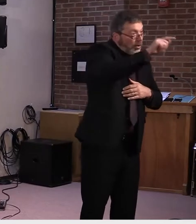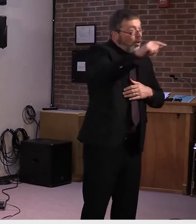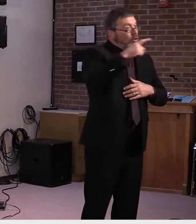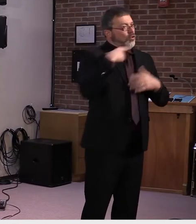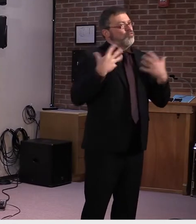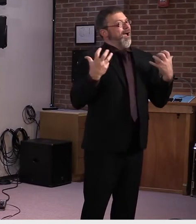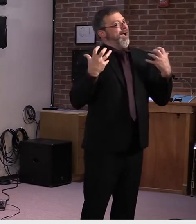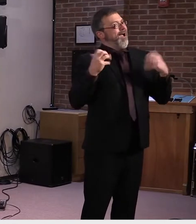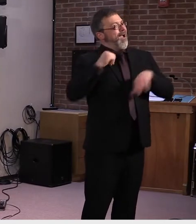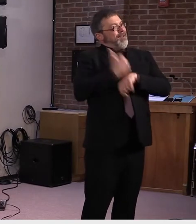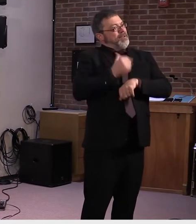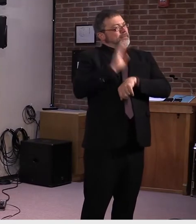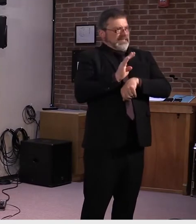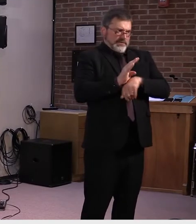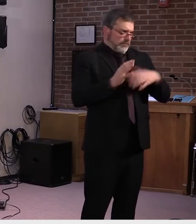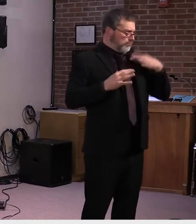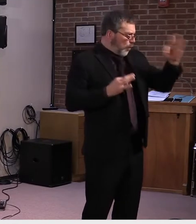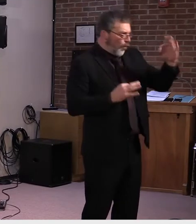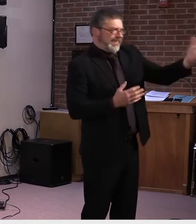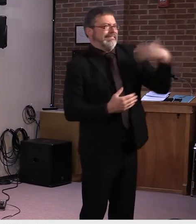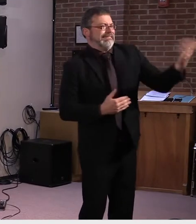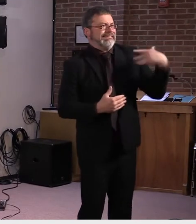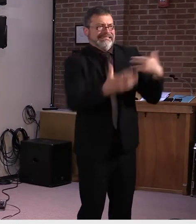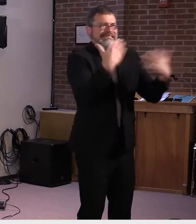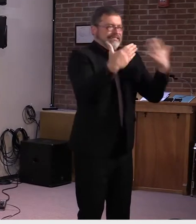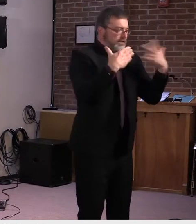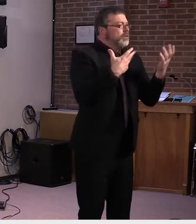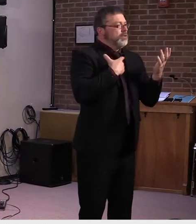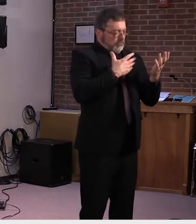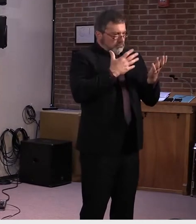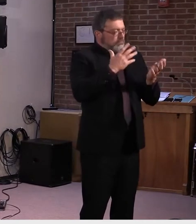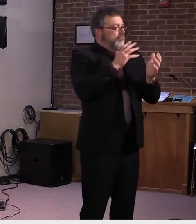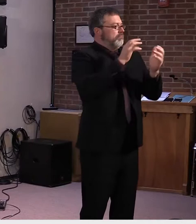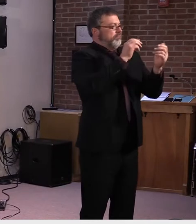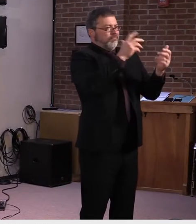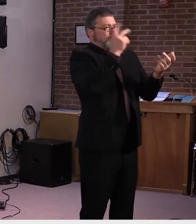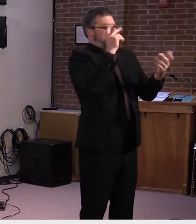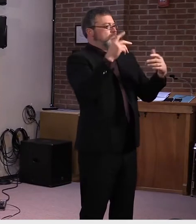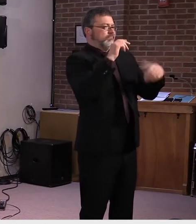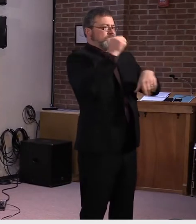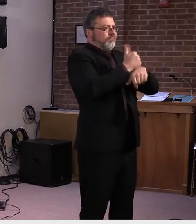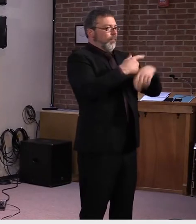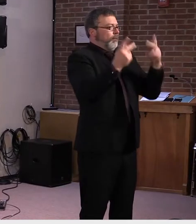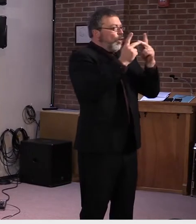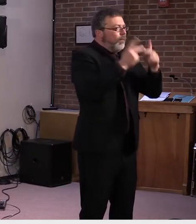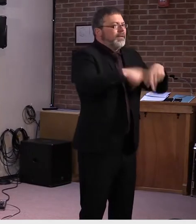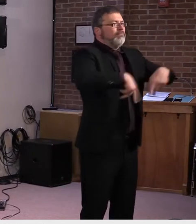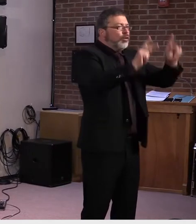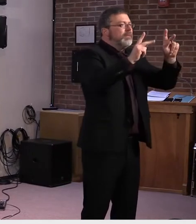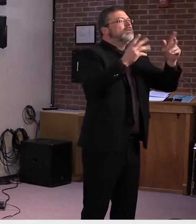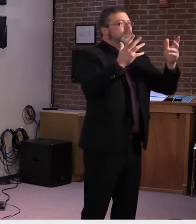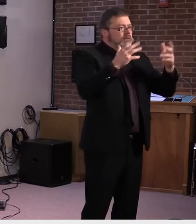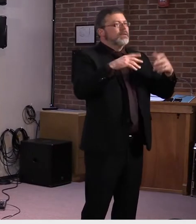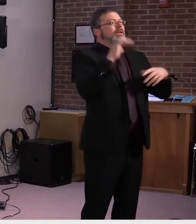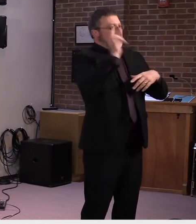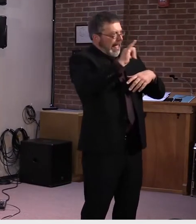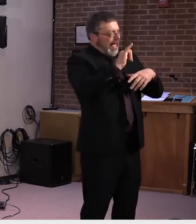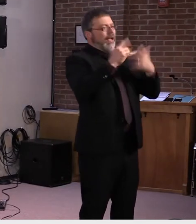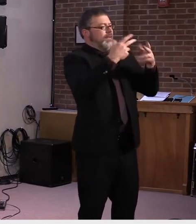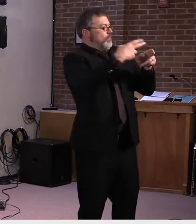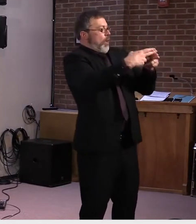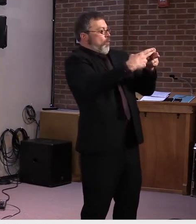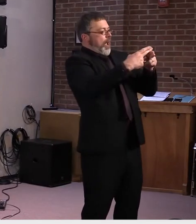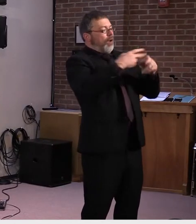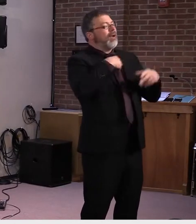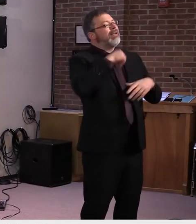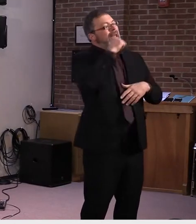Increased administrative flexibility includes granting provisional licensure to programs while they pursue full